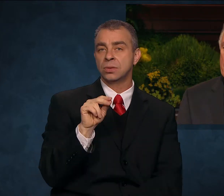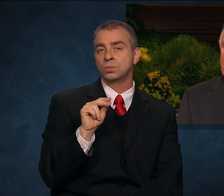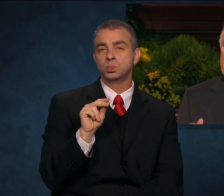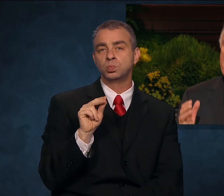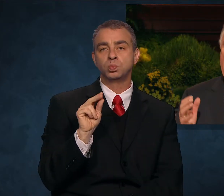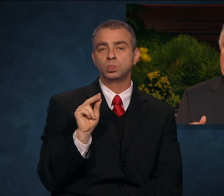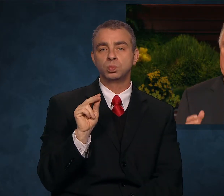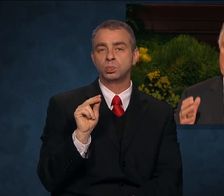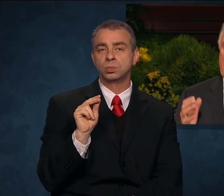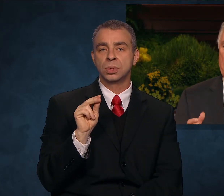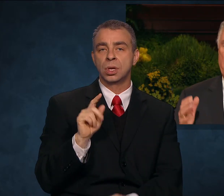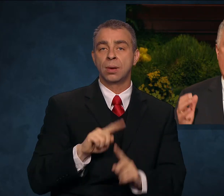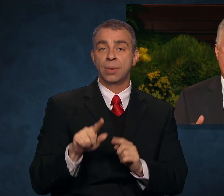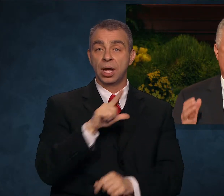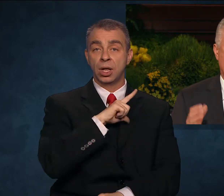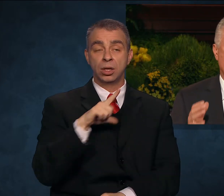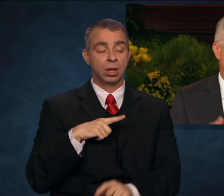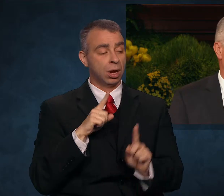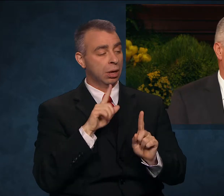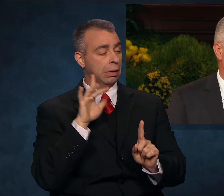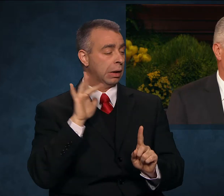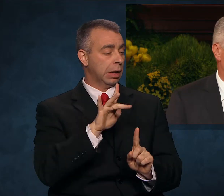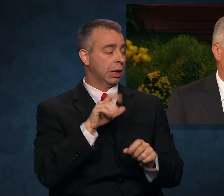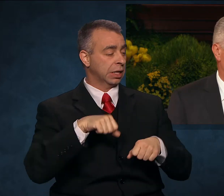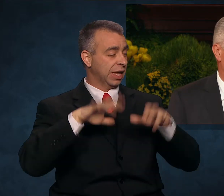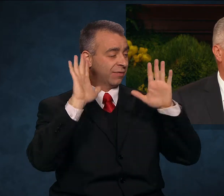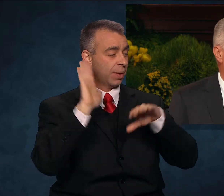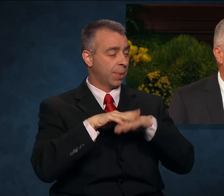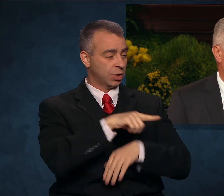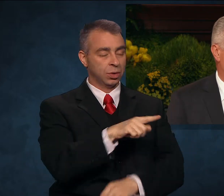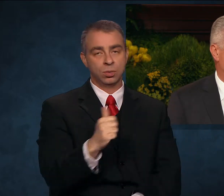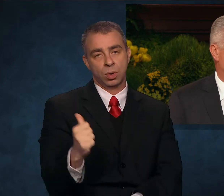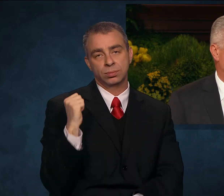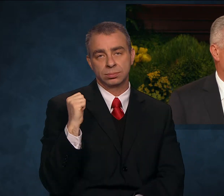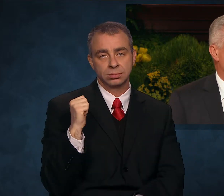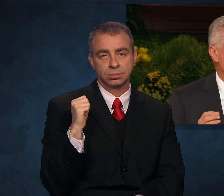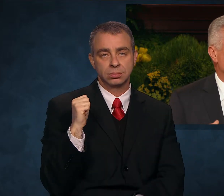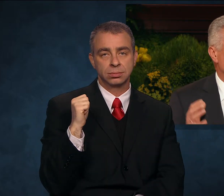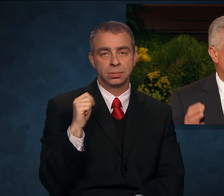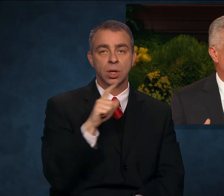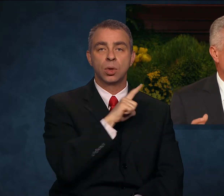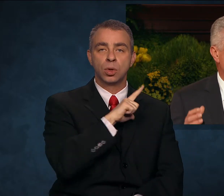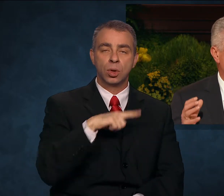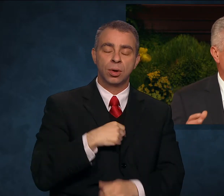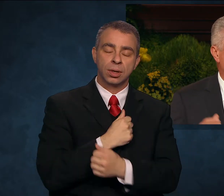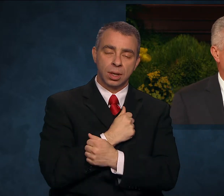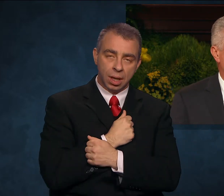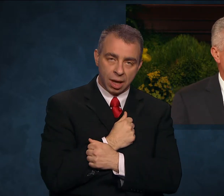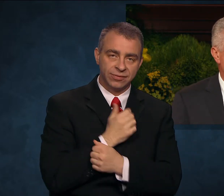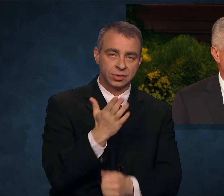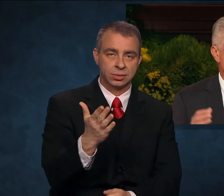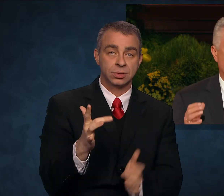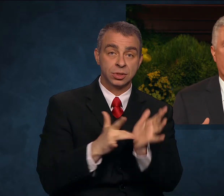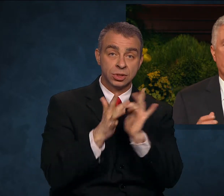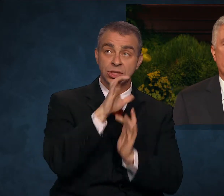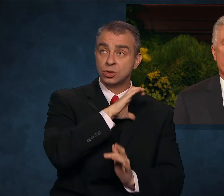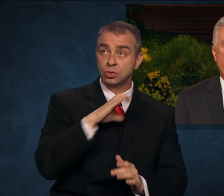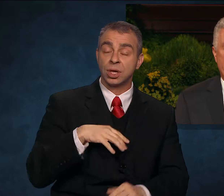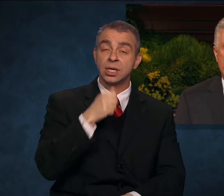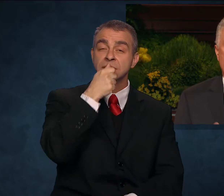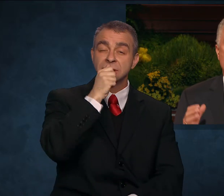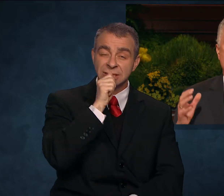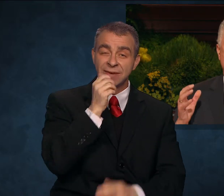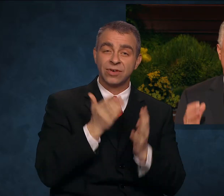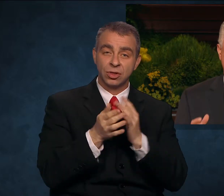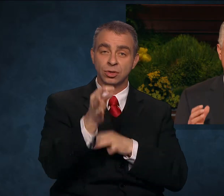Lord will not give up on you. He loves you. Jesus Christ suffered the Atonement to help you